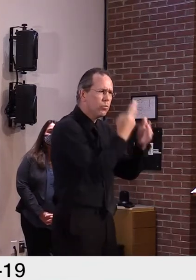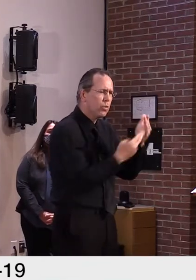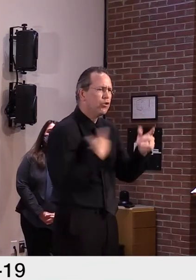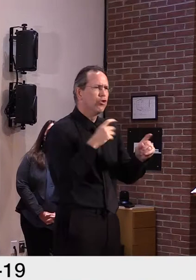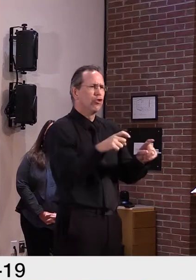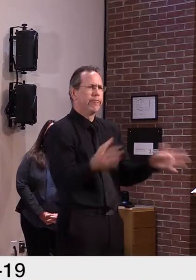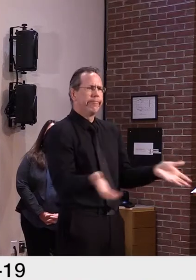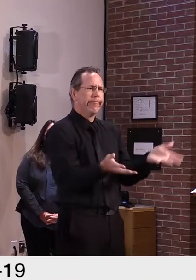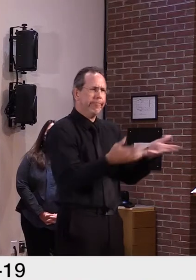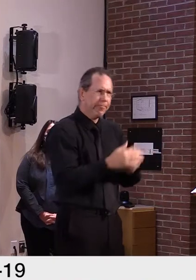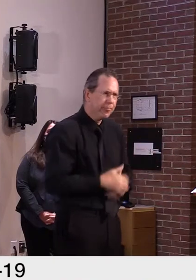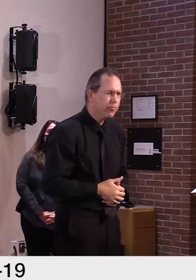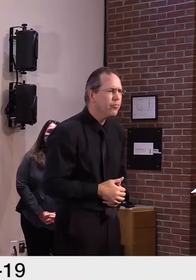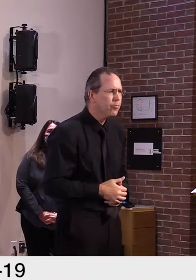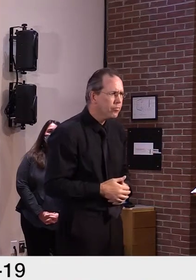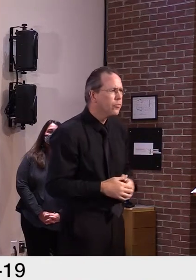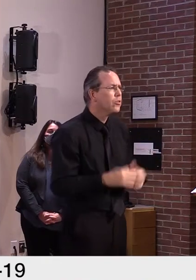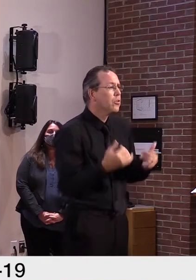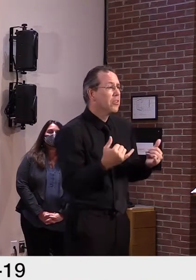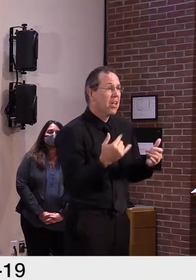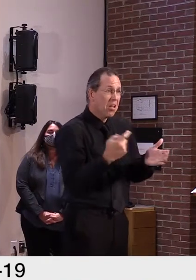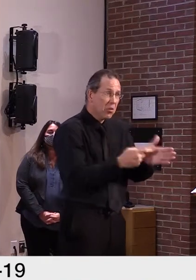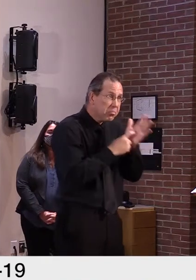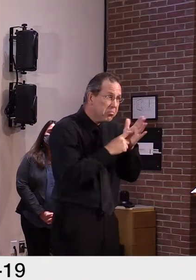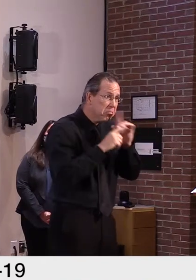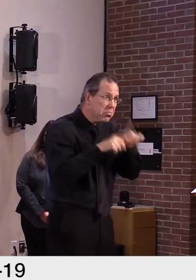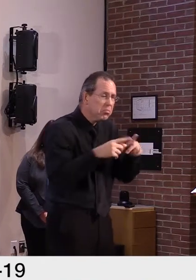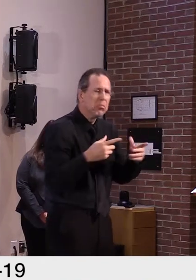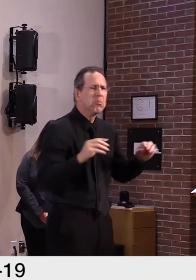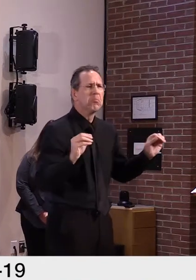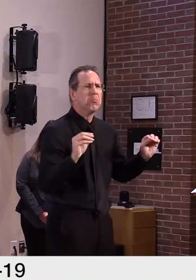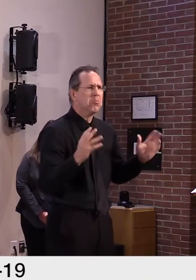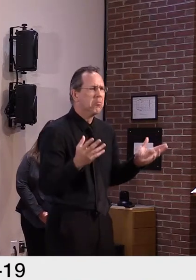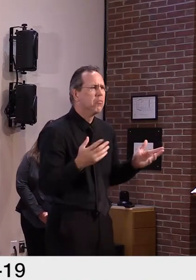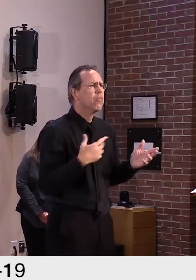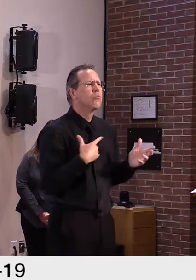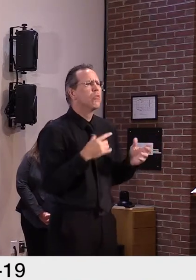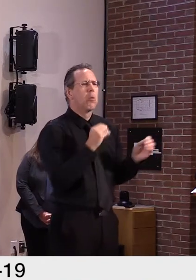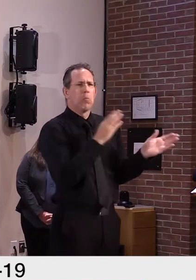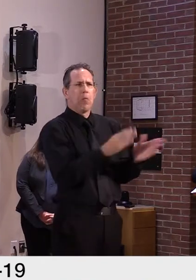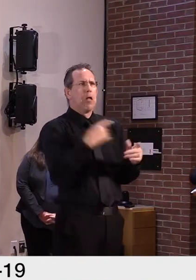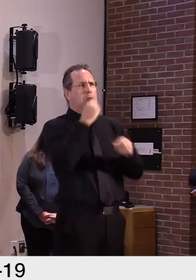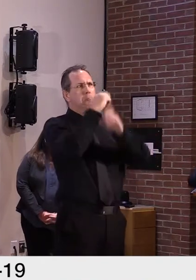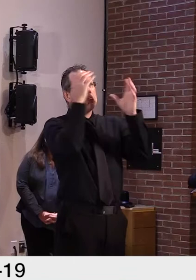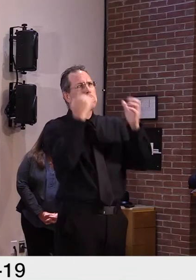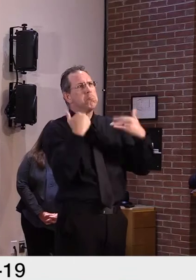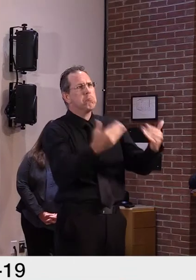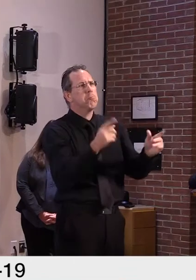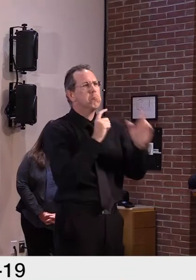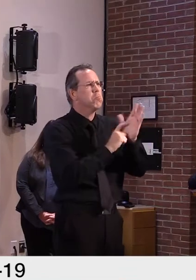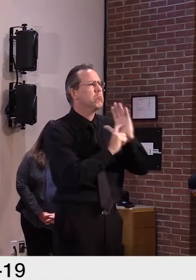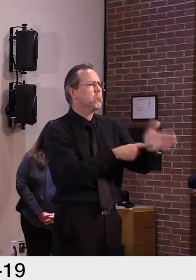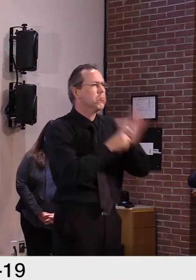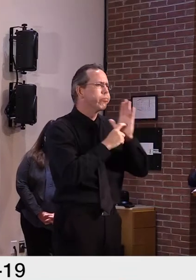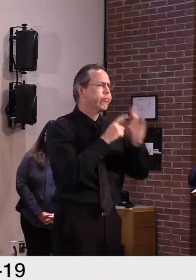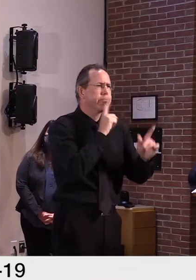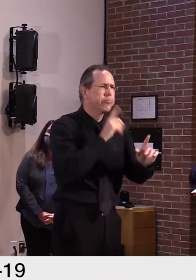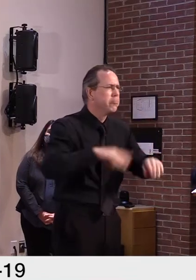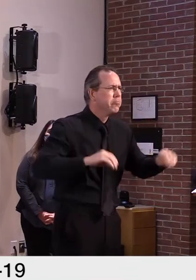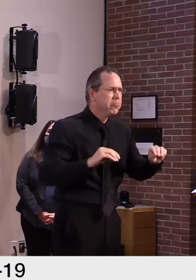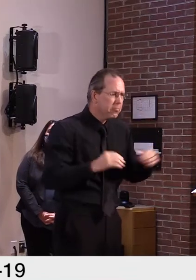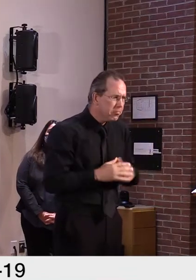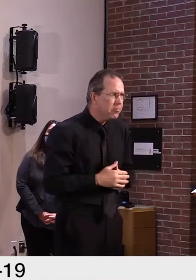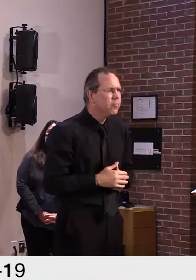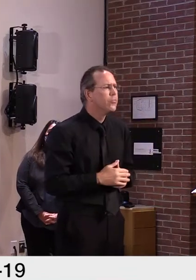We'd like to think that our approach that we're taking, that is not just a messaging campaign and greater messaging and education,